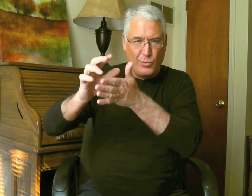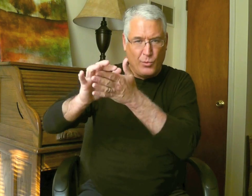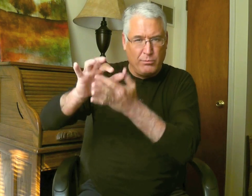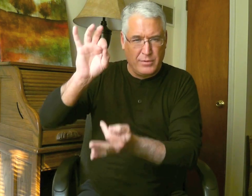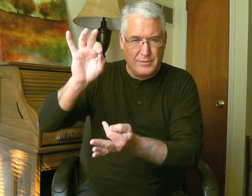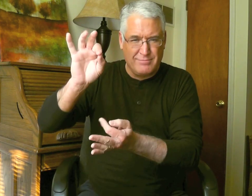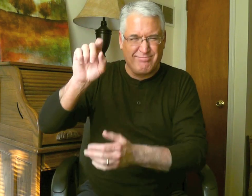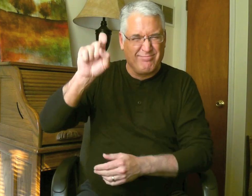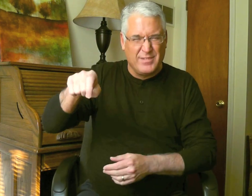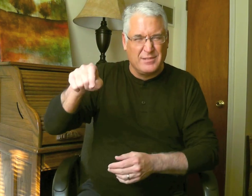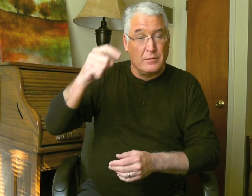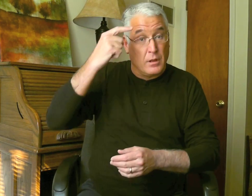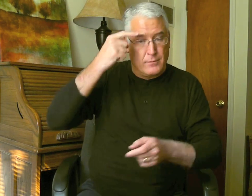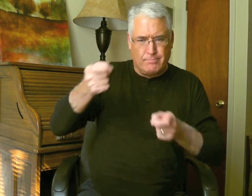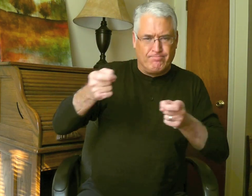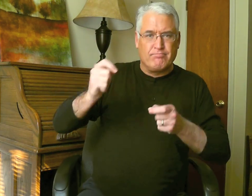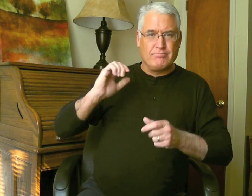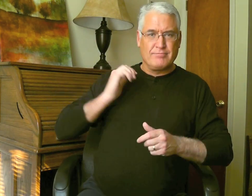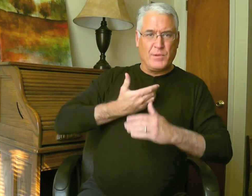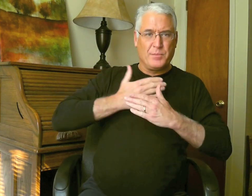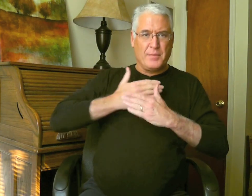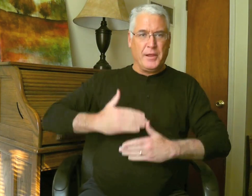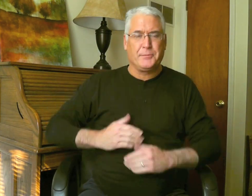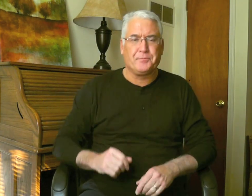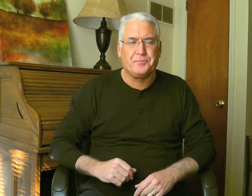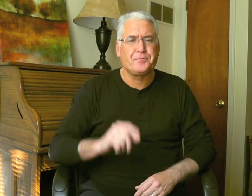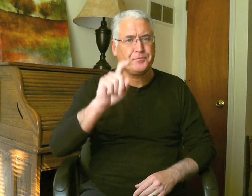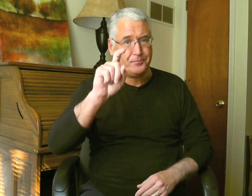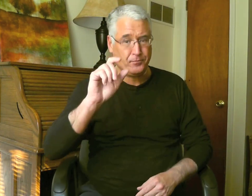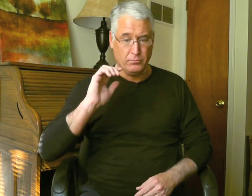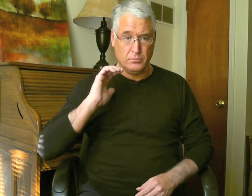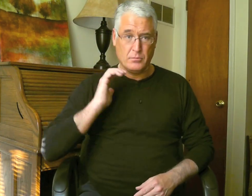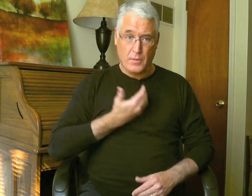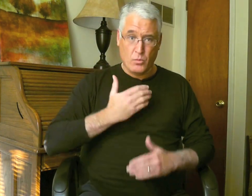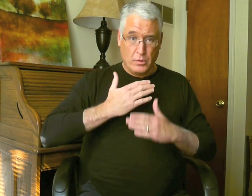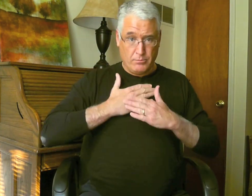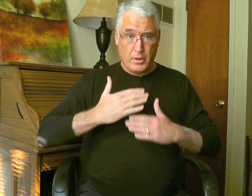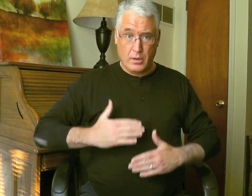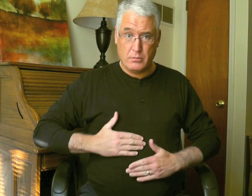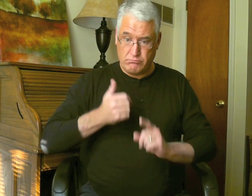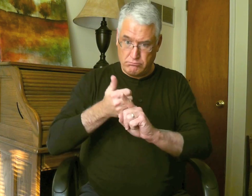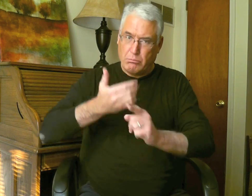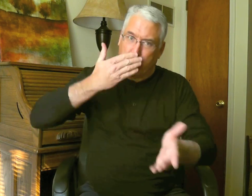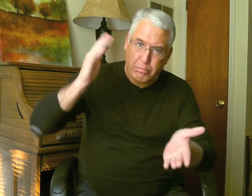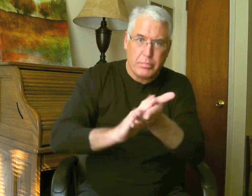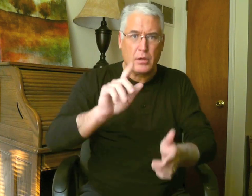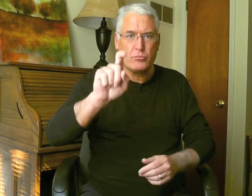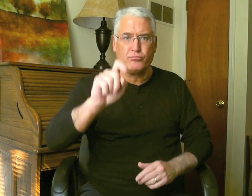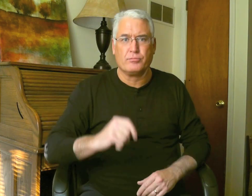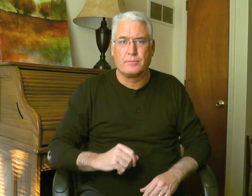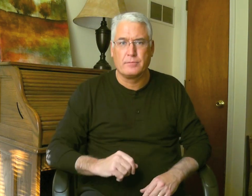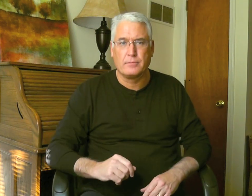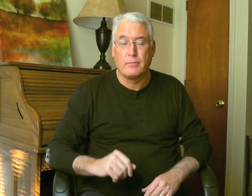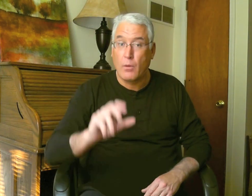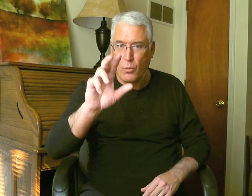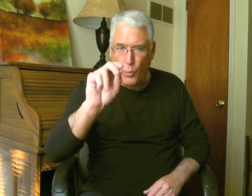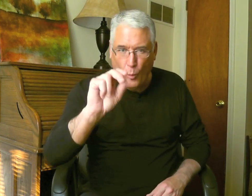We depend on the Holy Spirit. We need the Holy Spirit to help us control our bodies. Now, are our bodies bad? No.